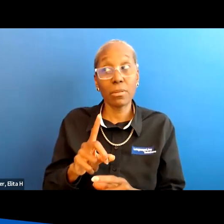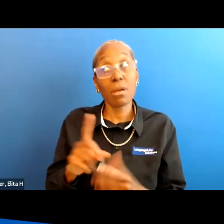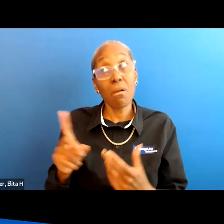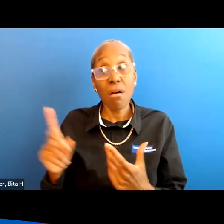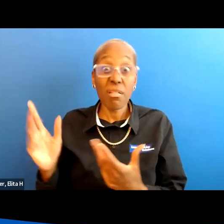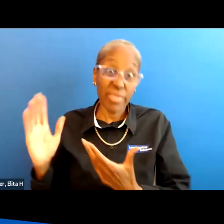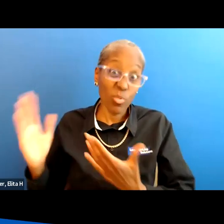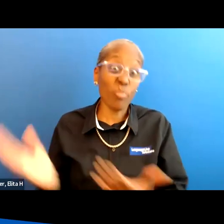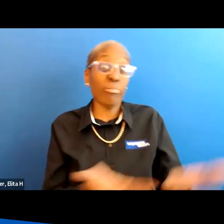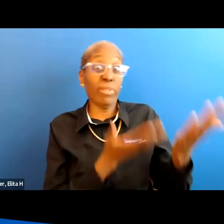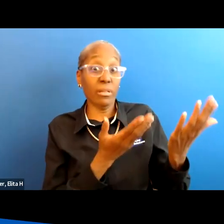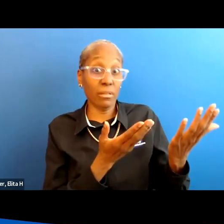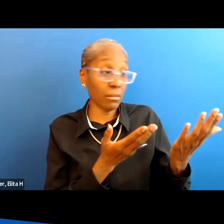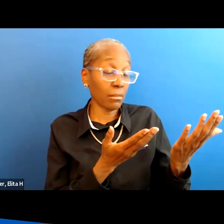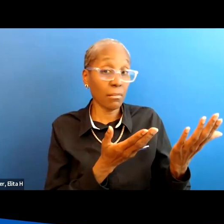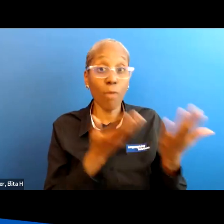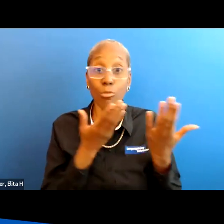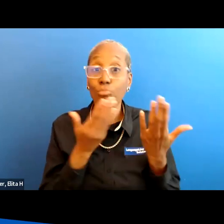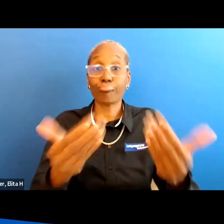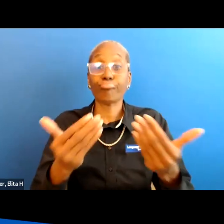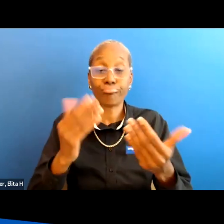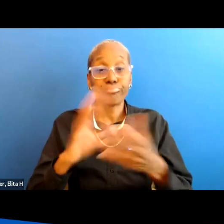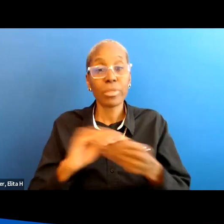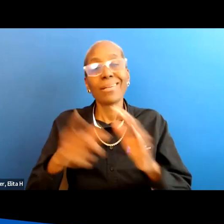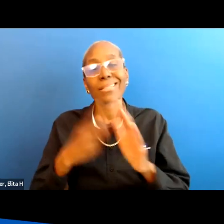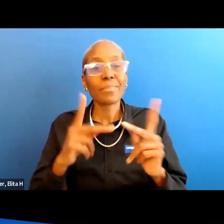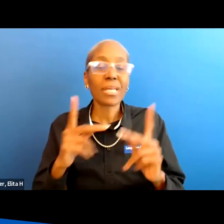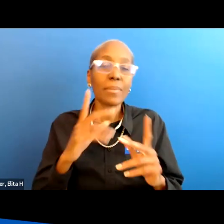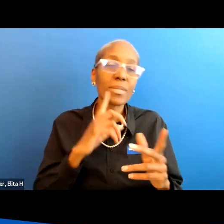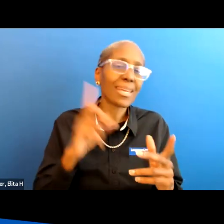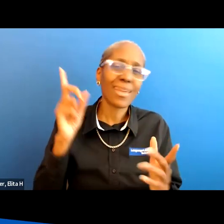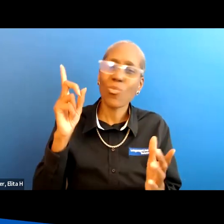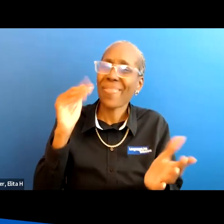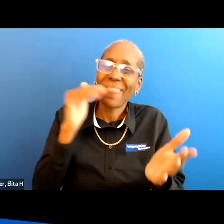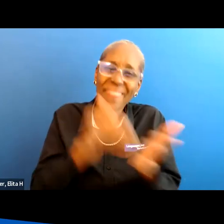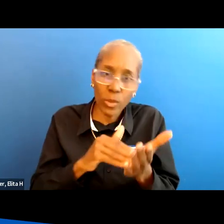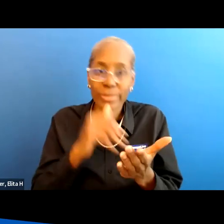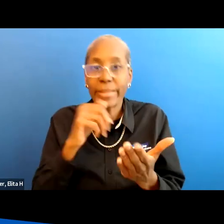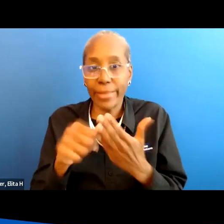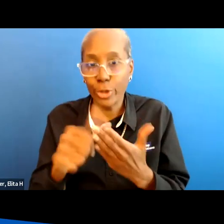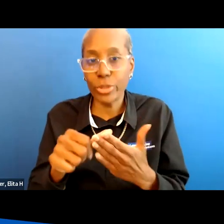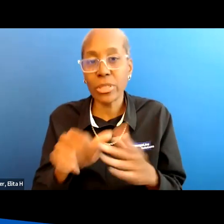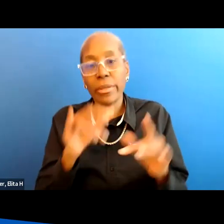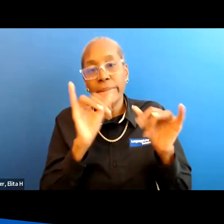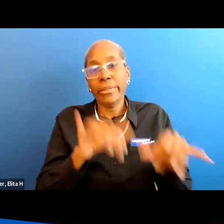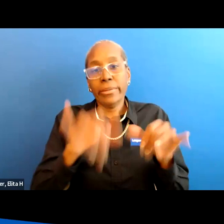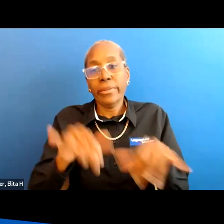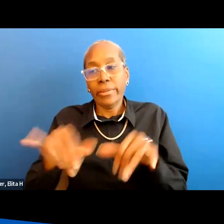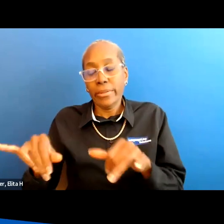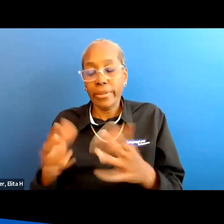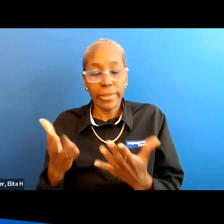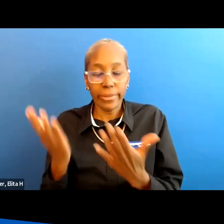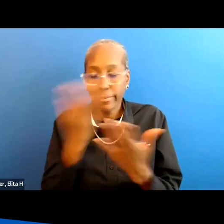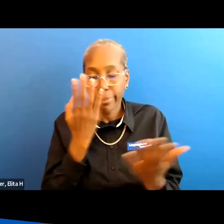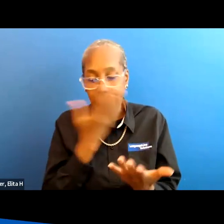bring that forward so you know sometimes they might get a thousand letters and if they're all rubber stamped well